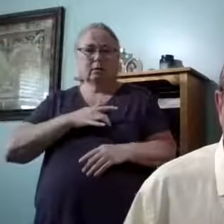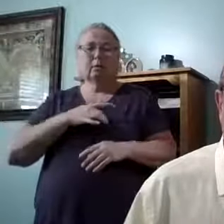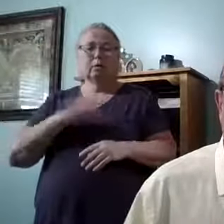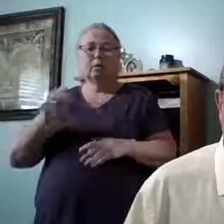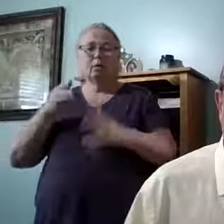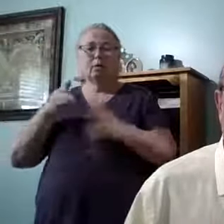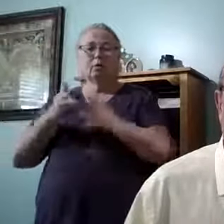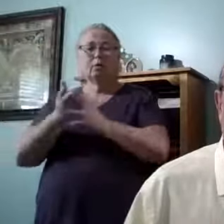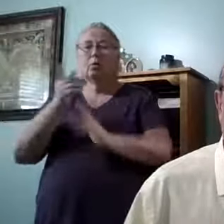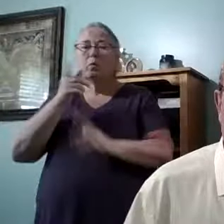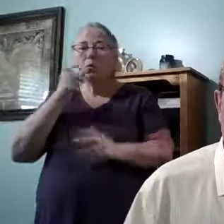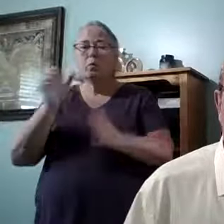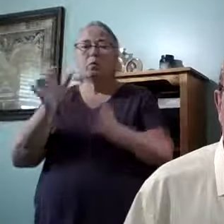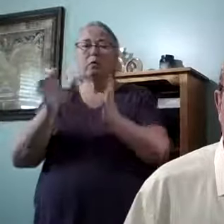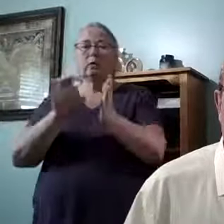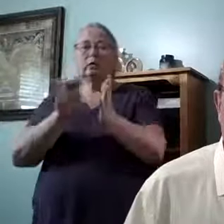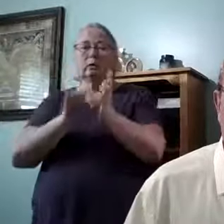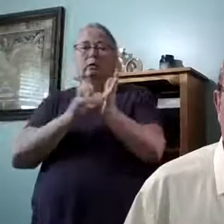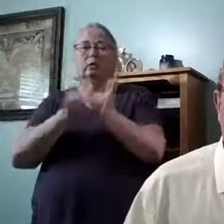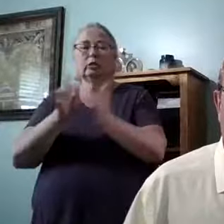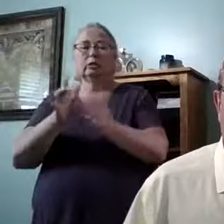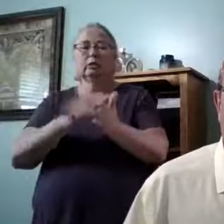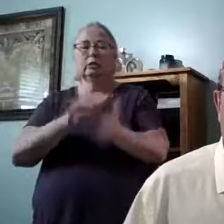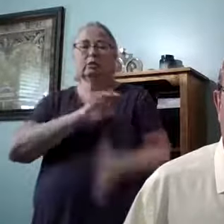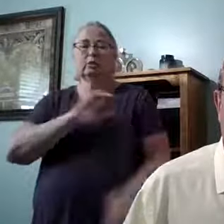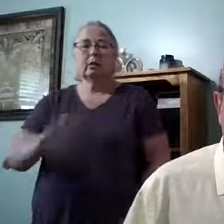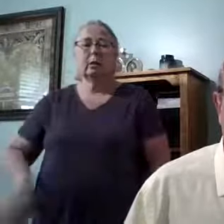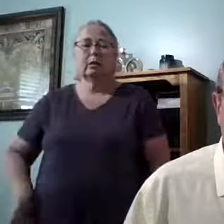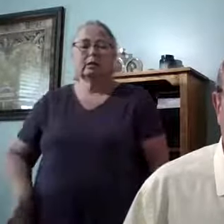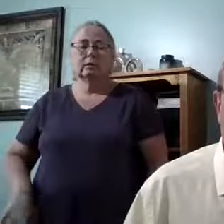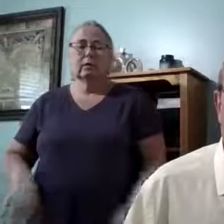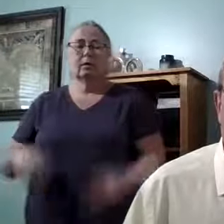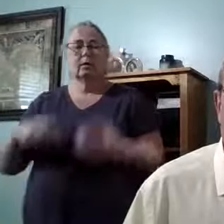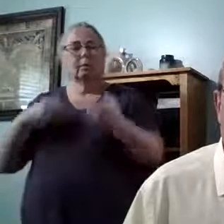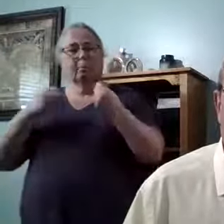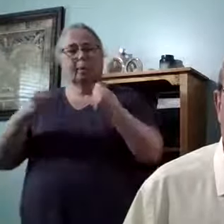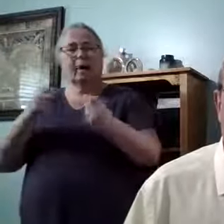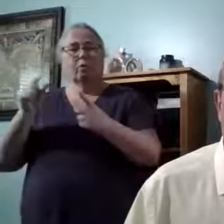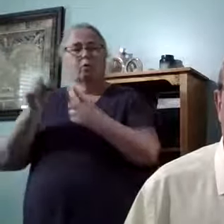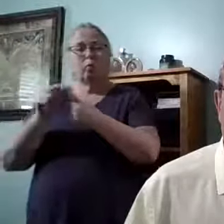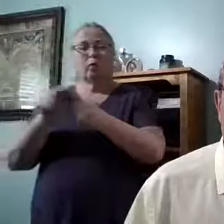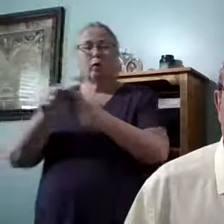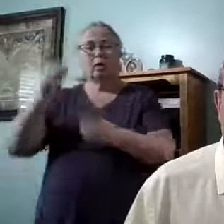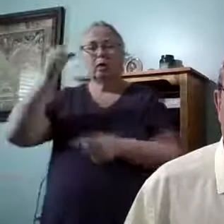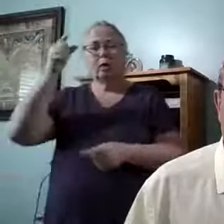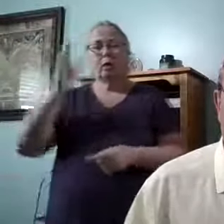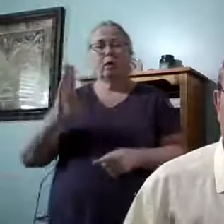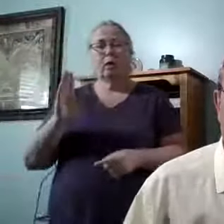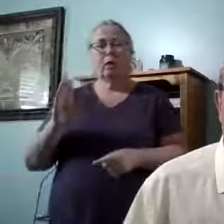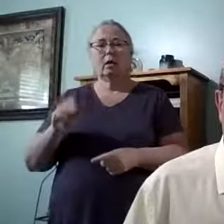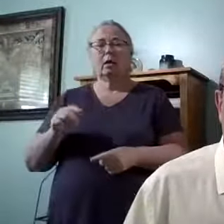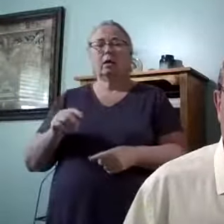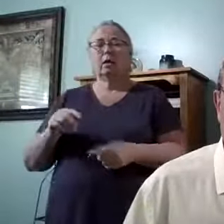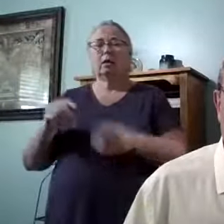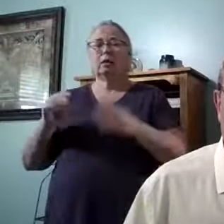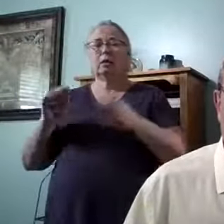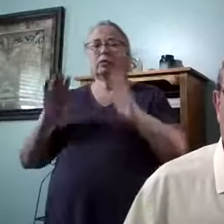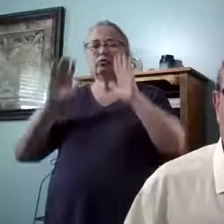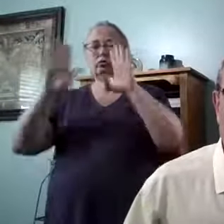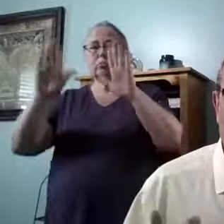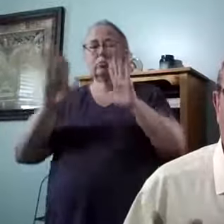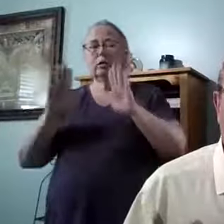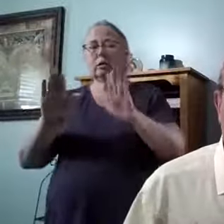Praise God. Just think about the power of the word of God, this tremendous